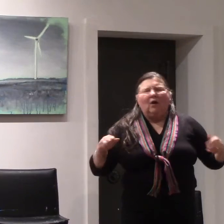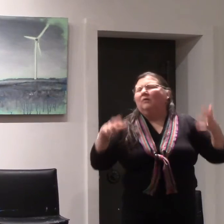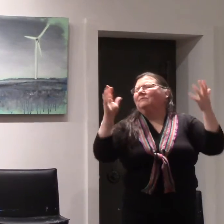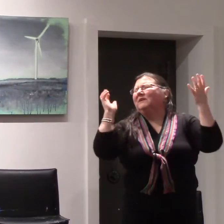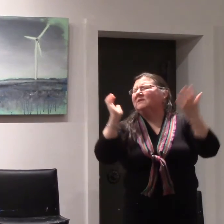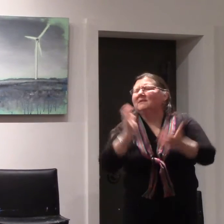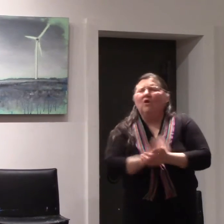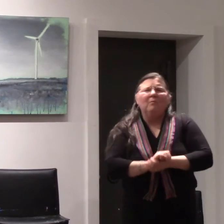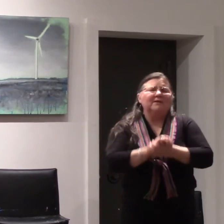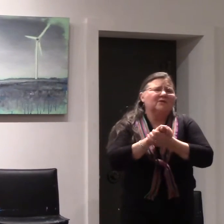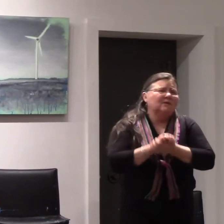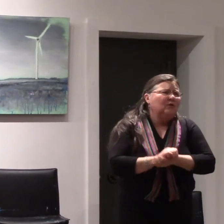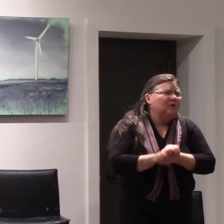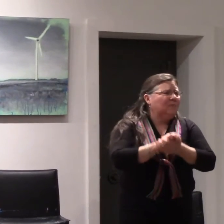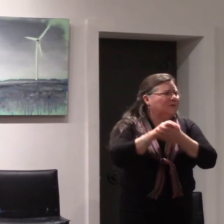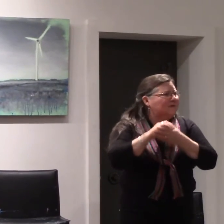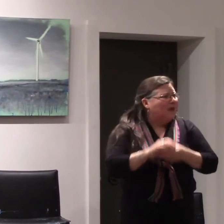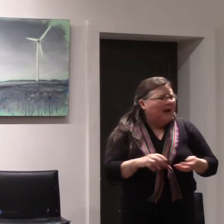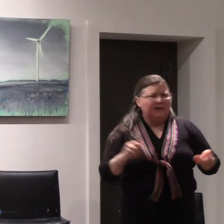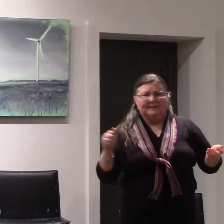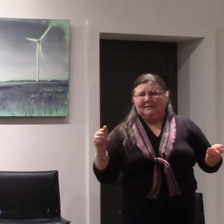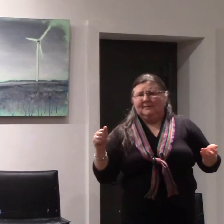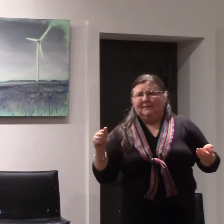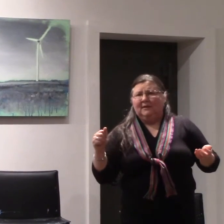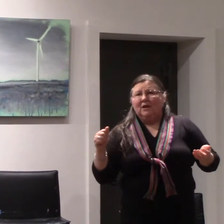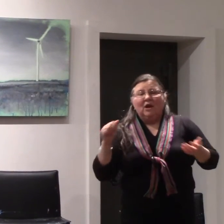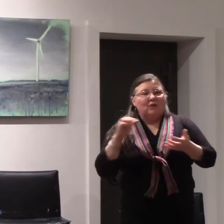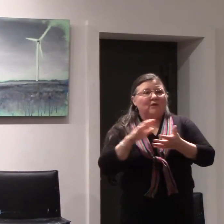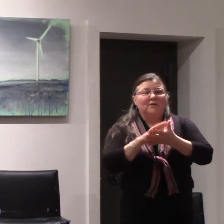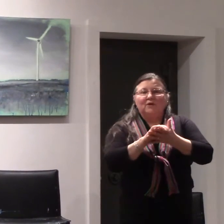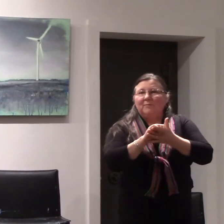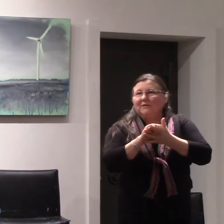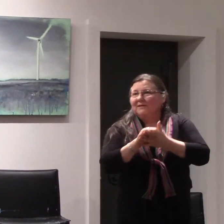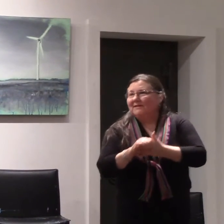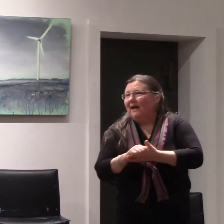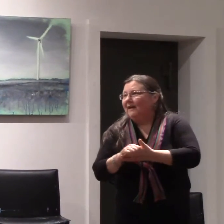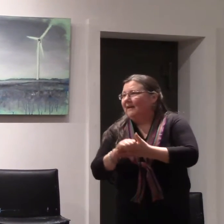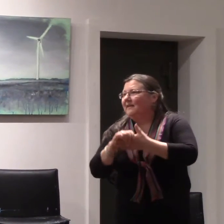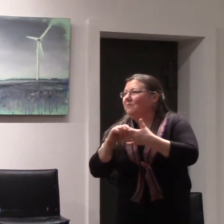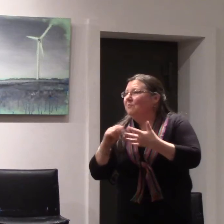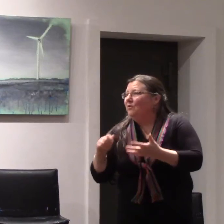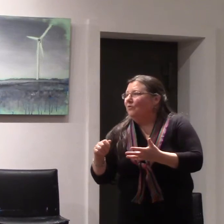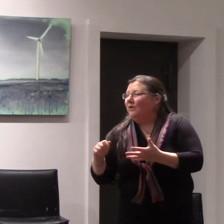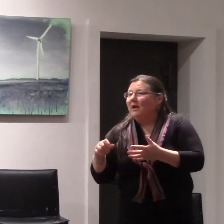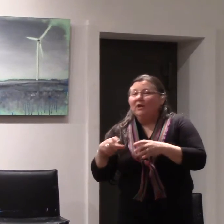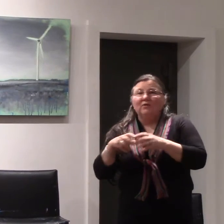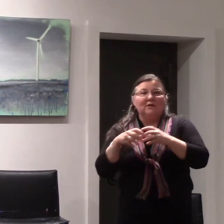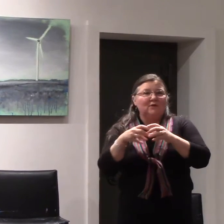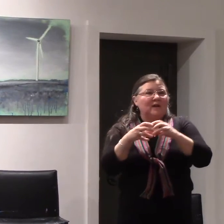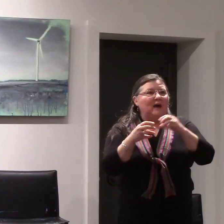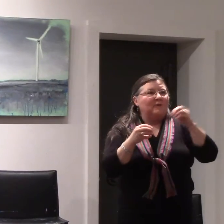there's so much to learn about science you can learn about the sun and the moon you can learn how